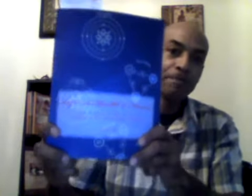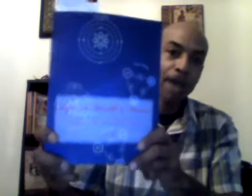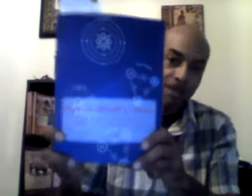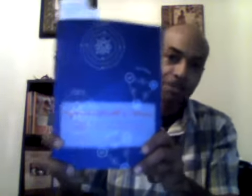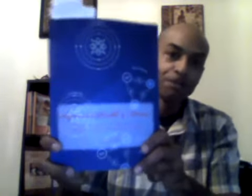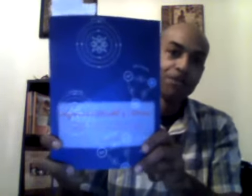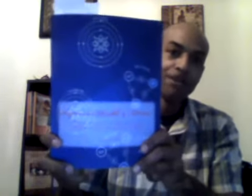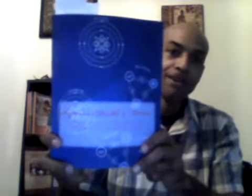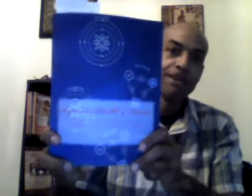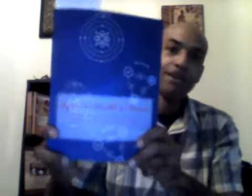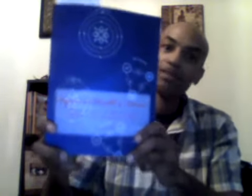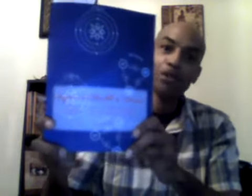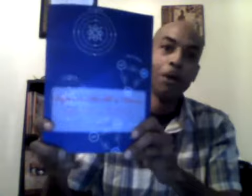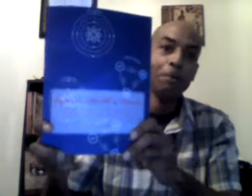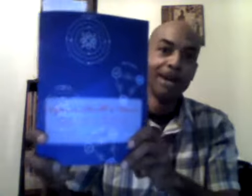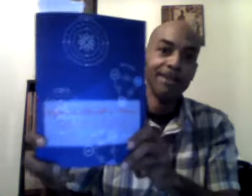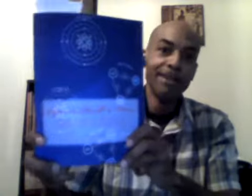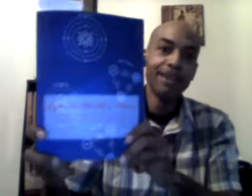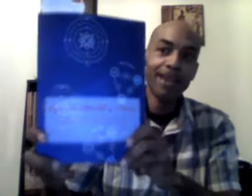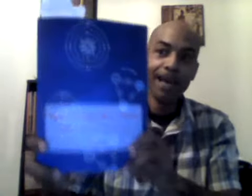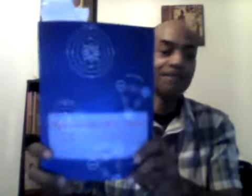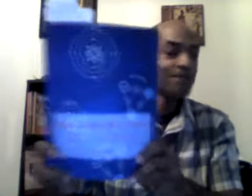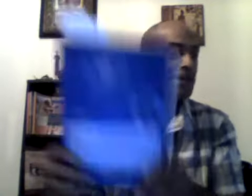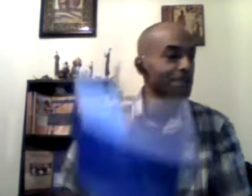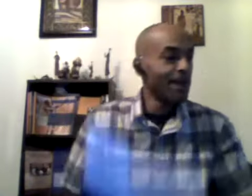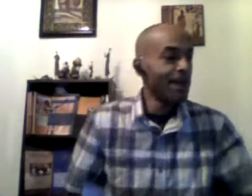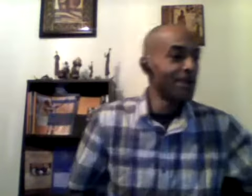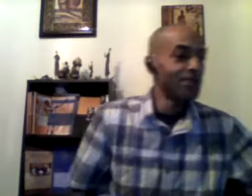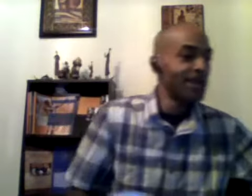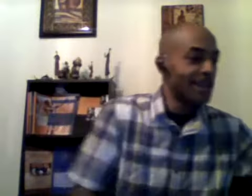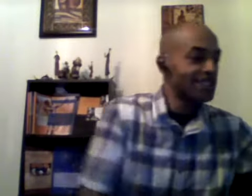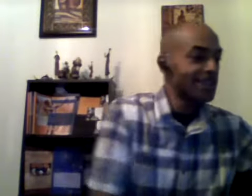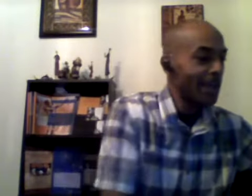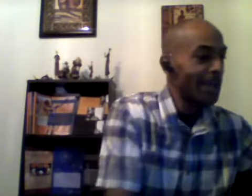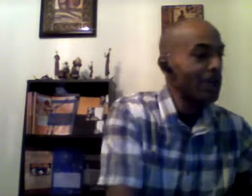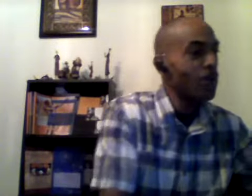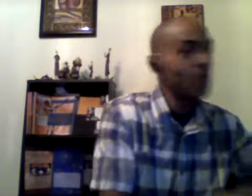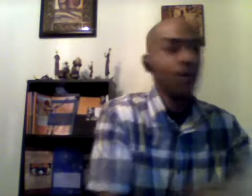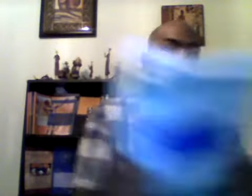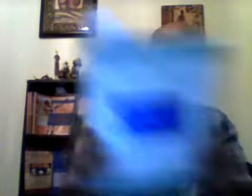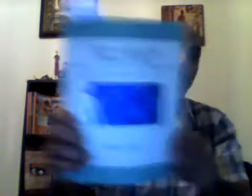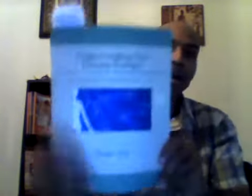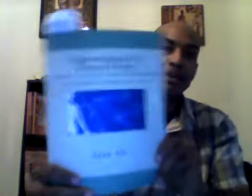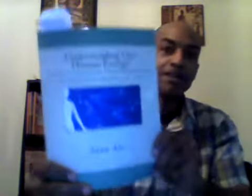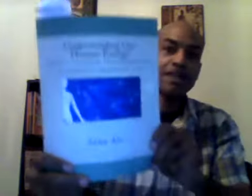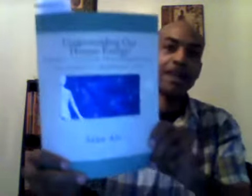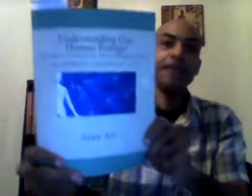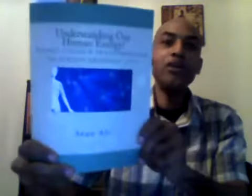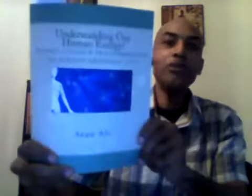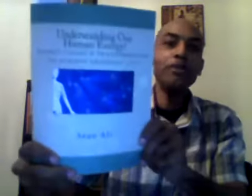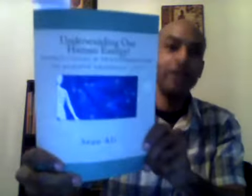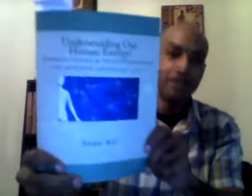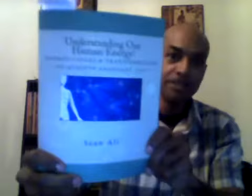manual to abundant life man we got your at home we got understanding human energy